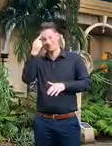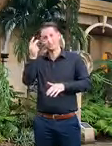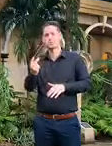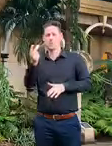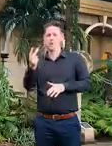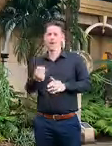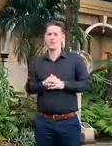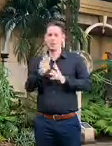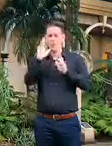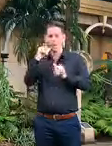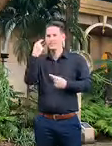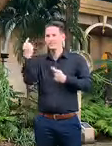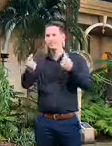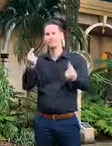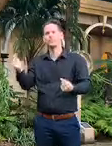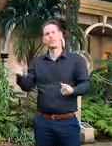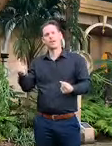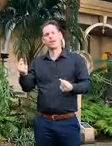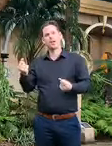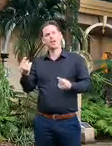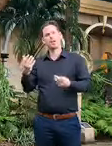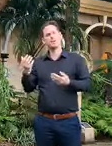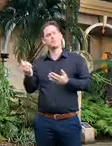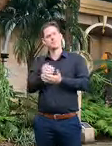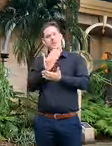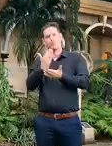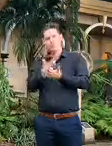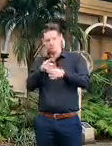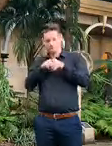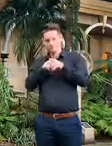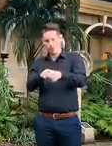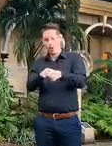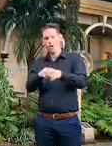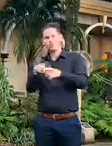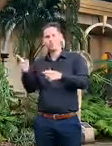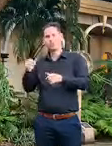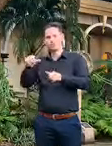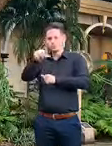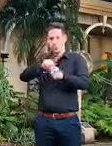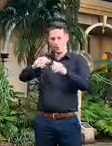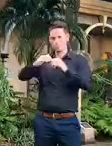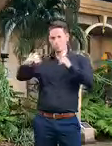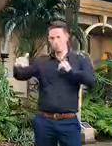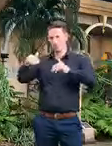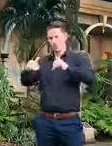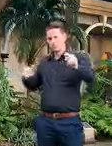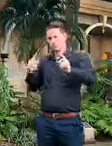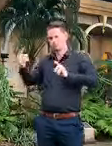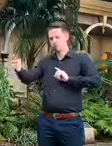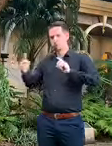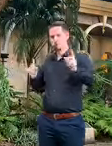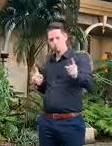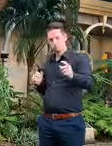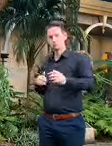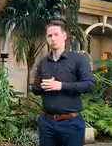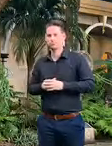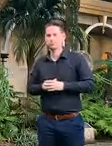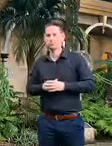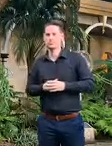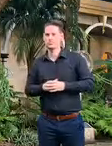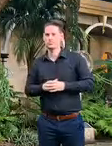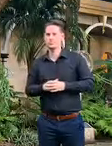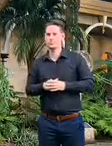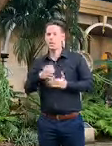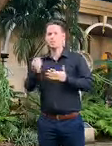protect one another and make sure we're practicing that social distancing and to make sure that we are having